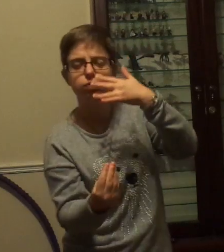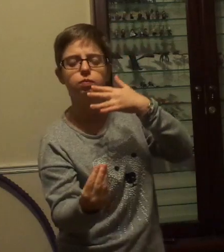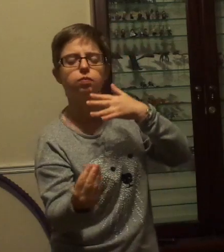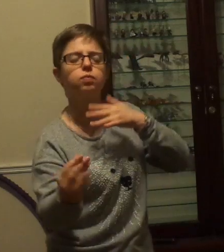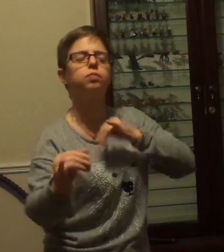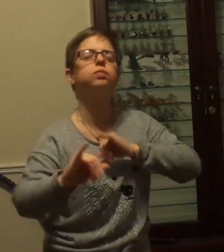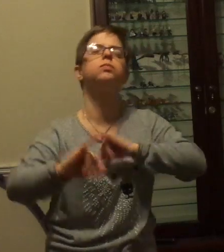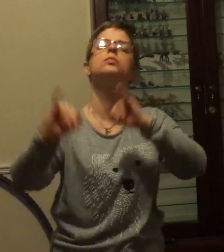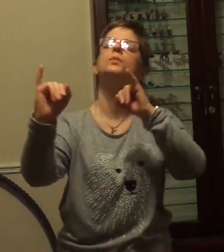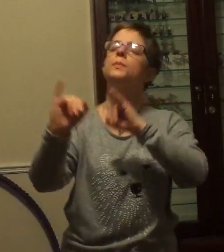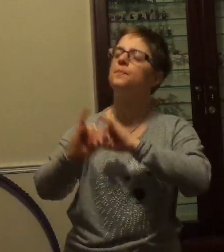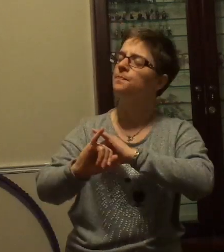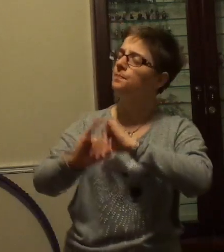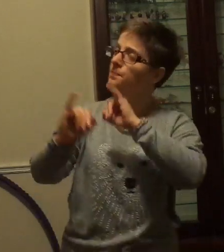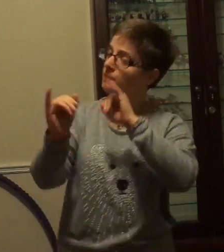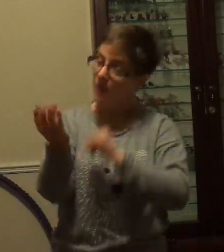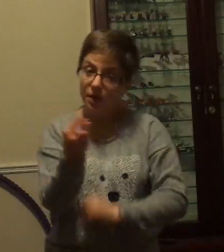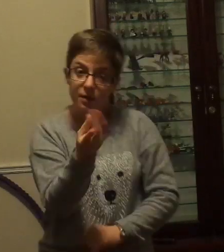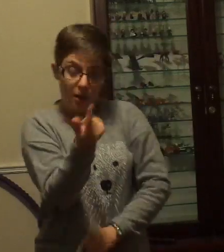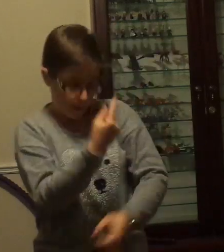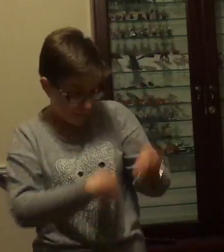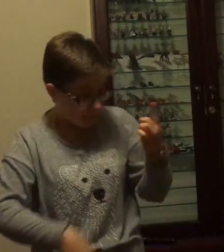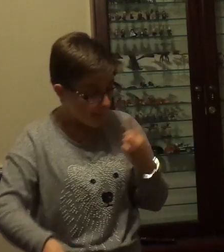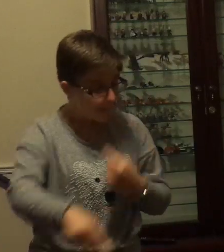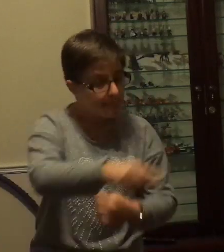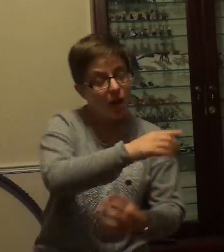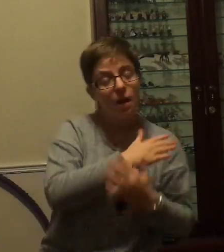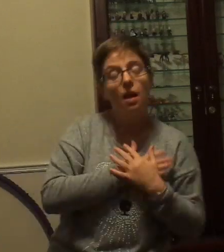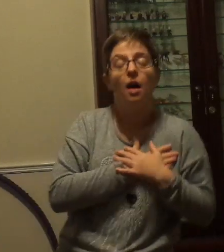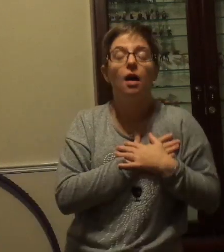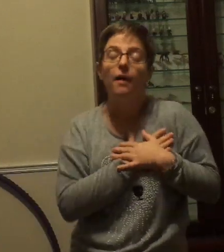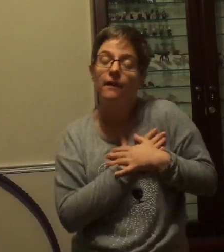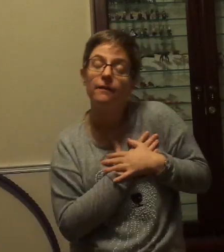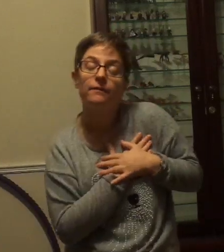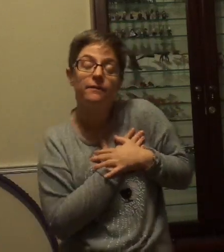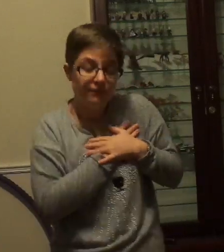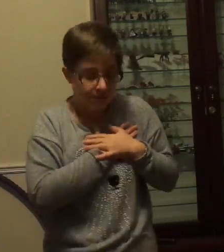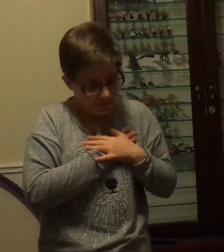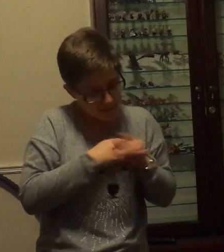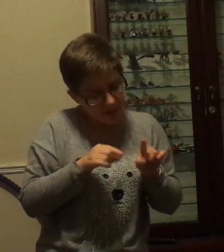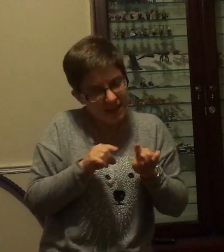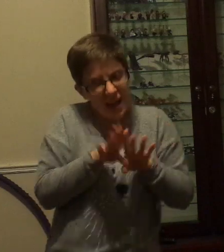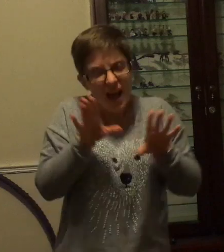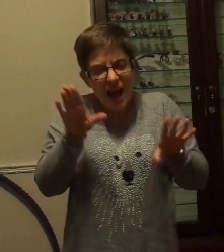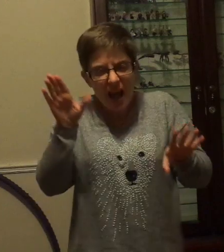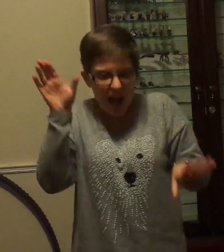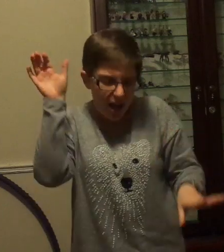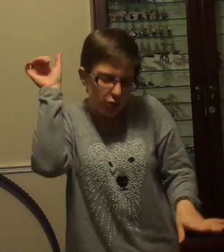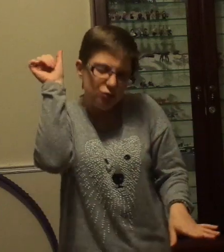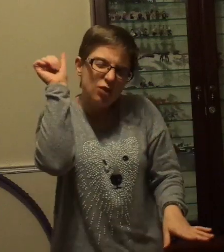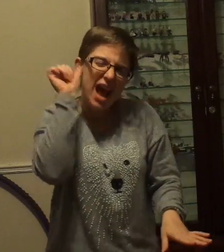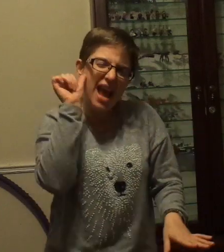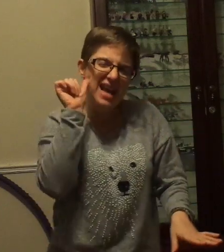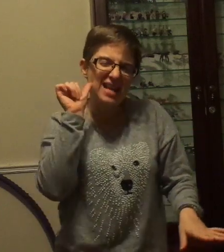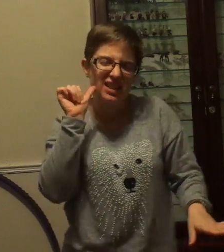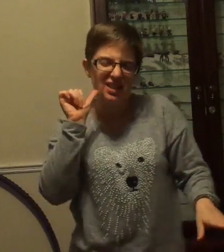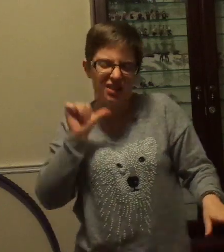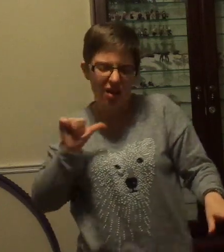Some say love, it is a razor